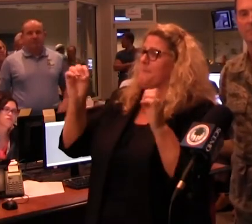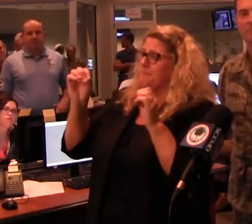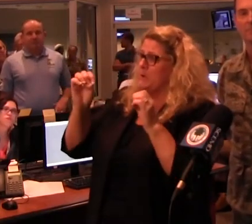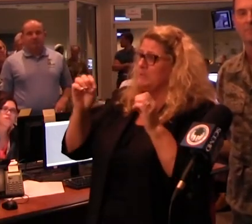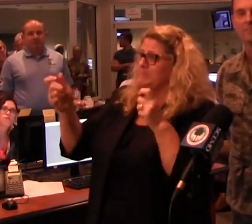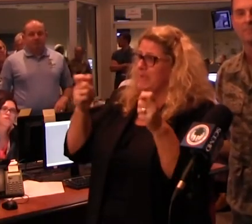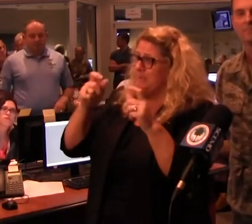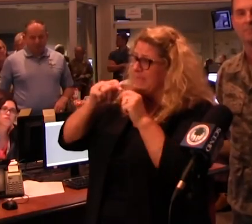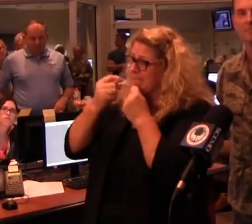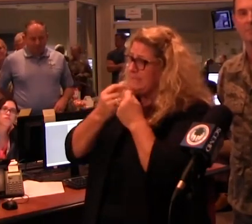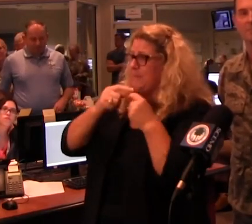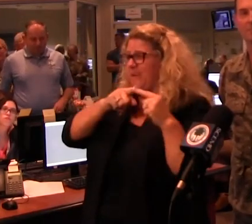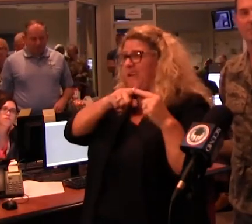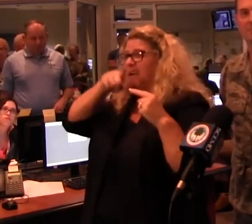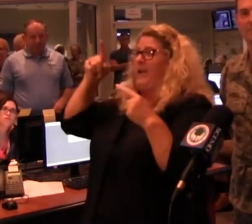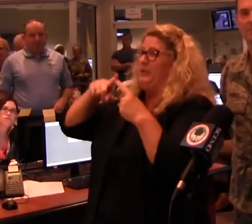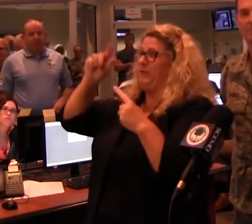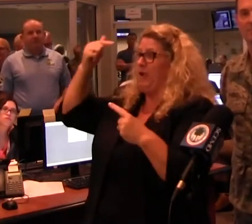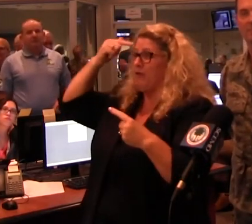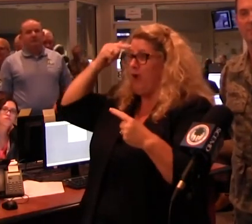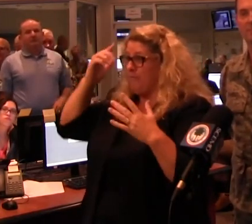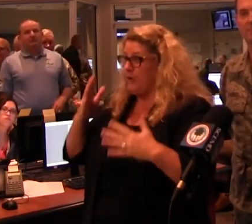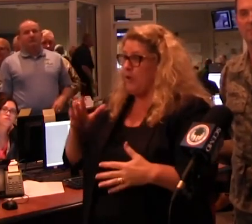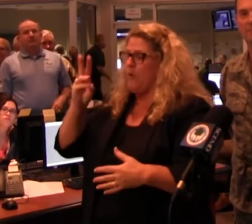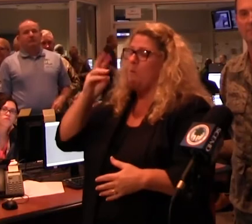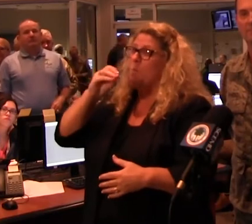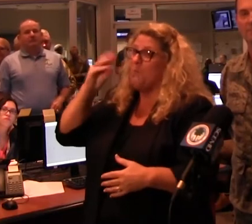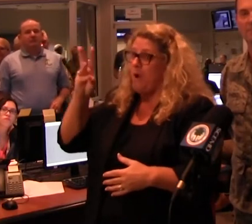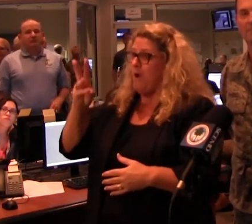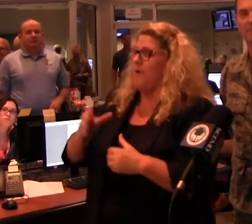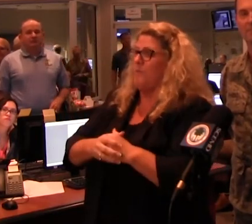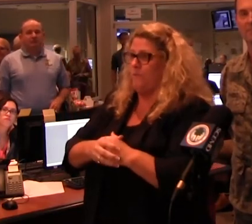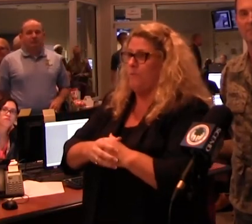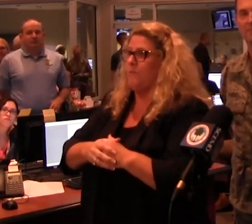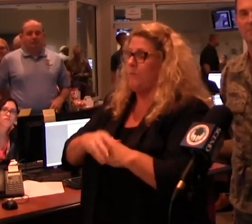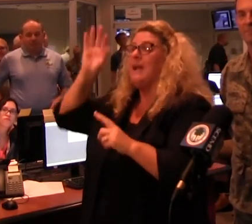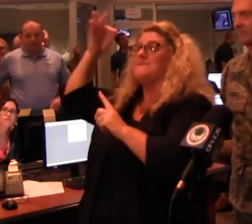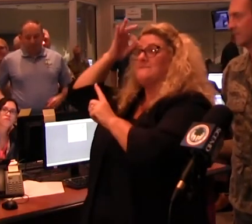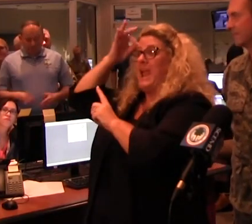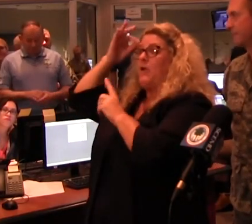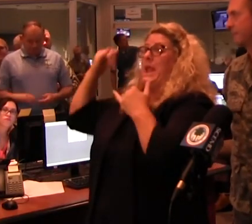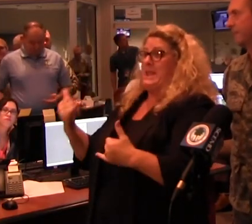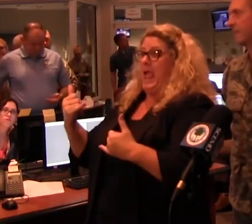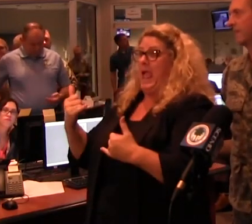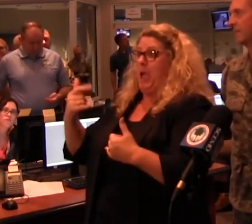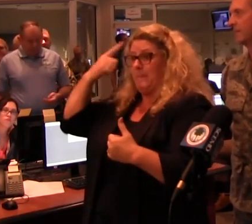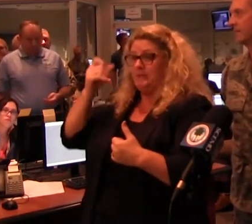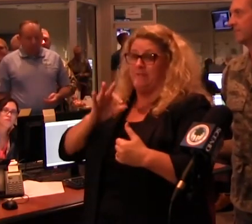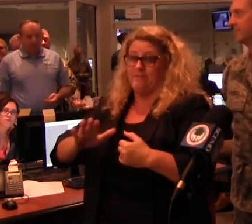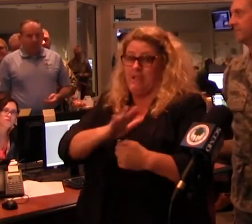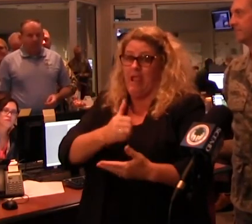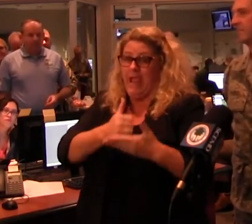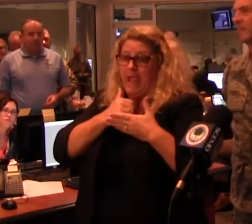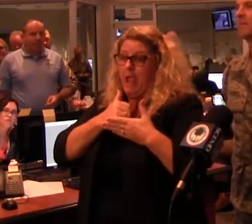team here, and all the way up to the governor, has been phenomenal. That has allowed us from the federal side to provide the equipment, the